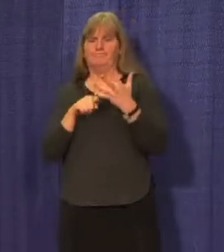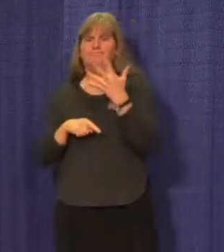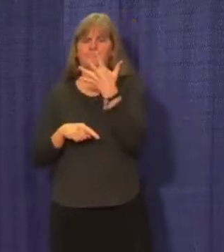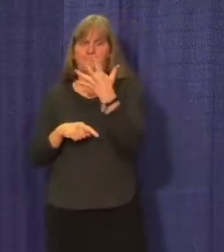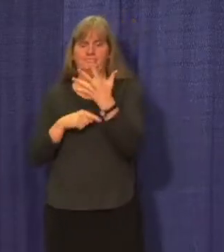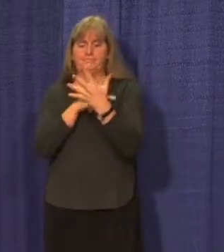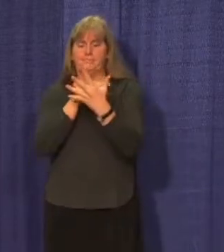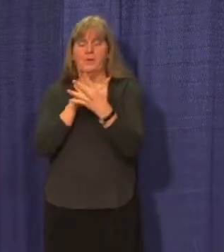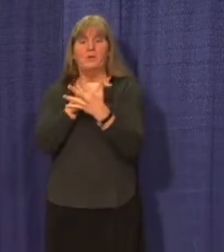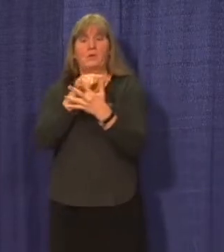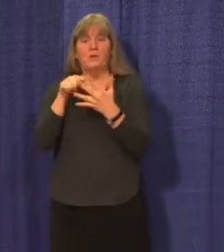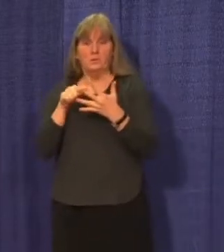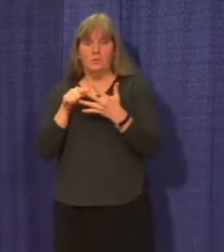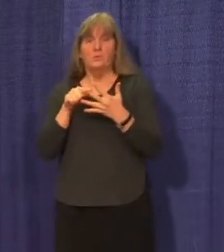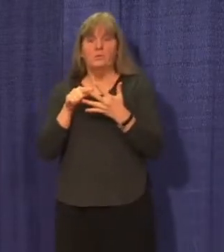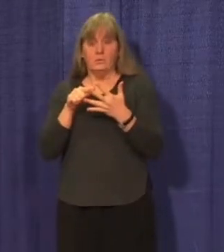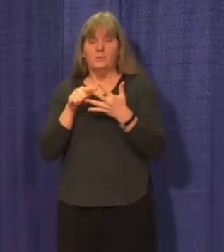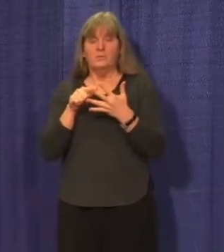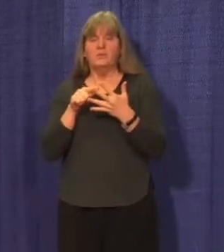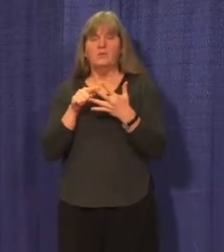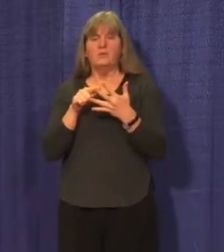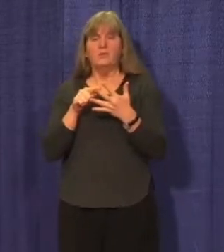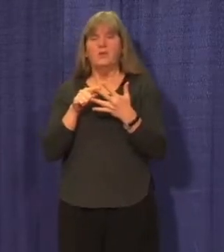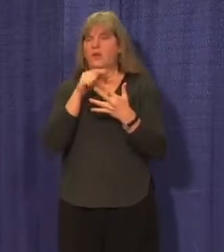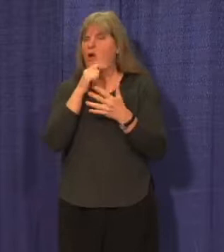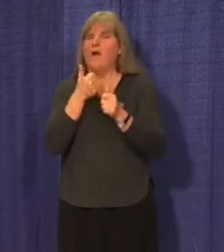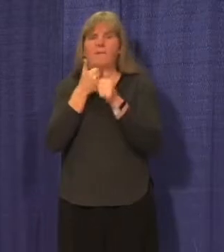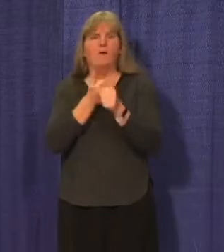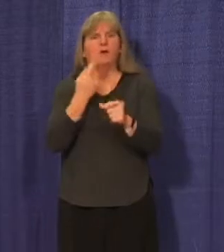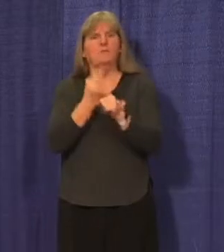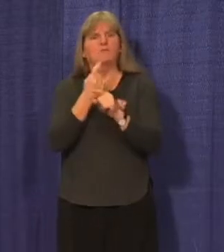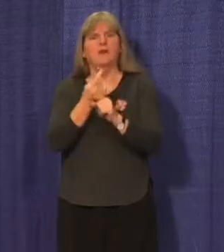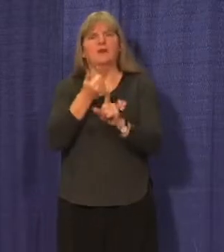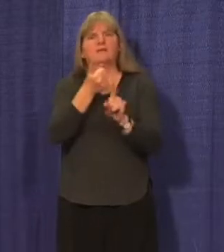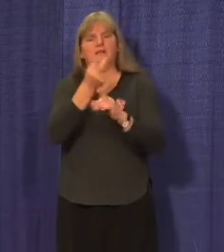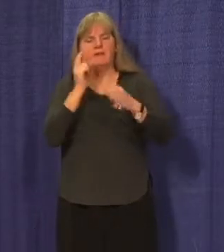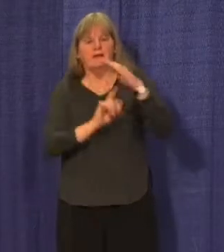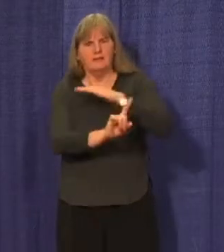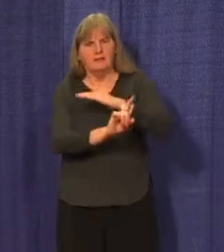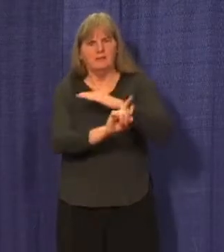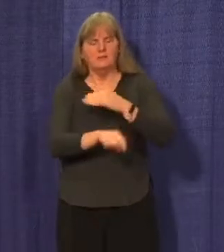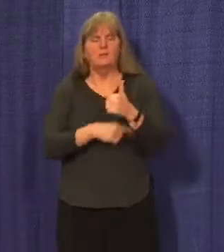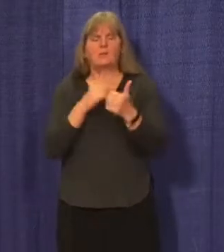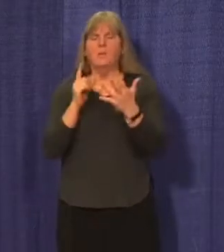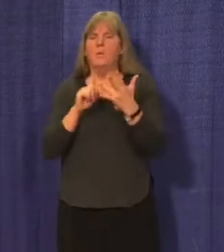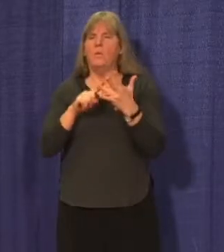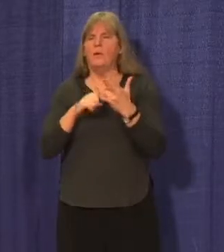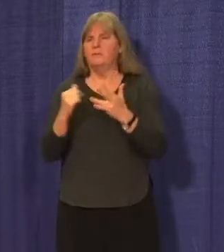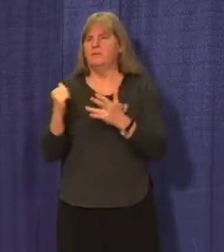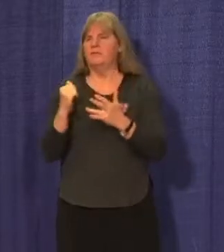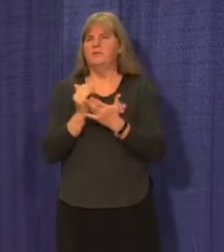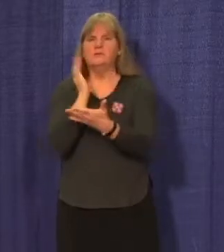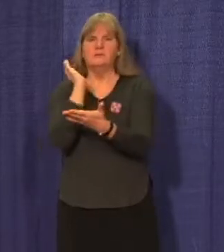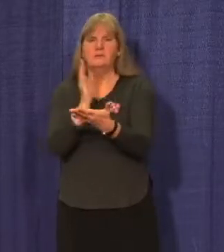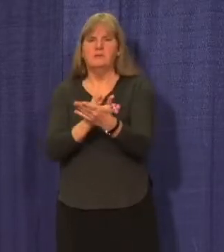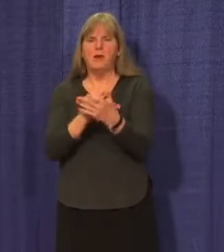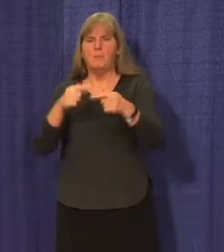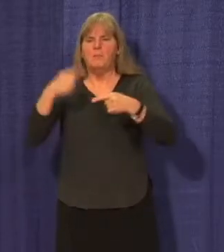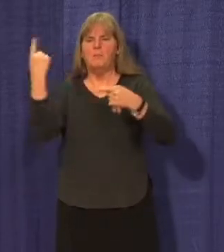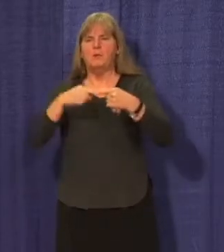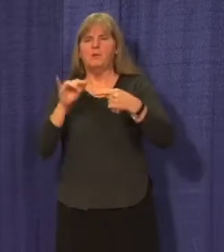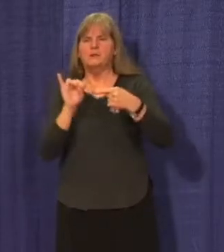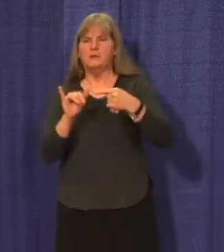Three of these charges have been for failure to self-isolate. One is for refusing to stop at the border,